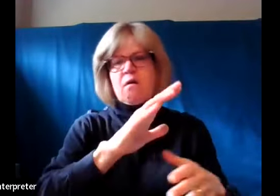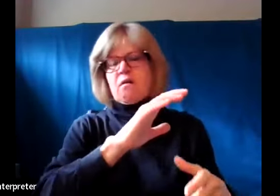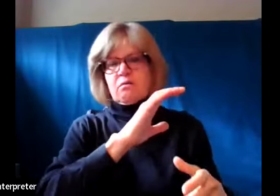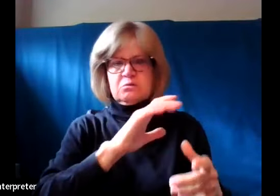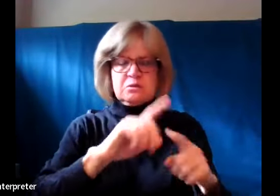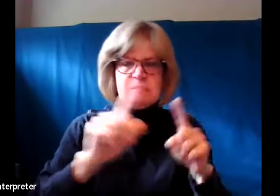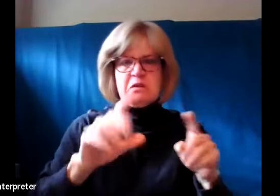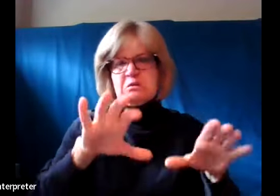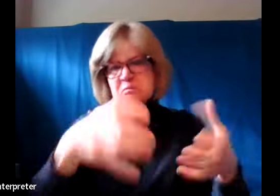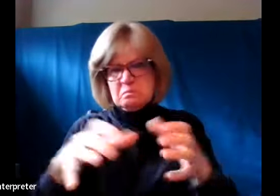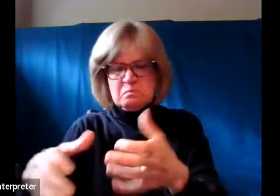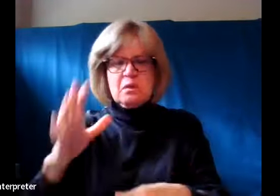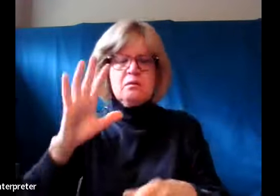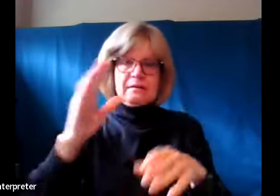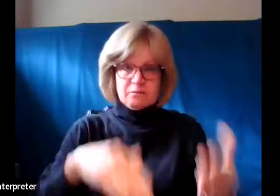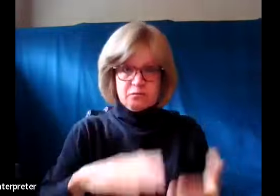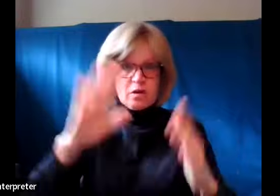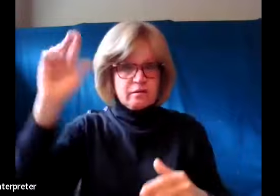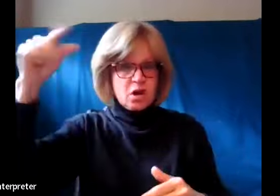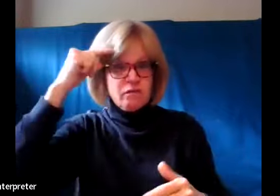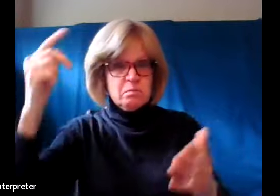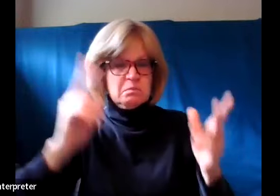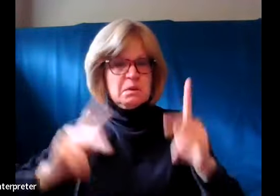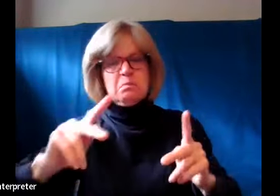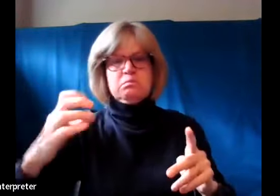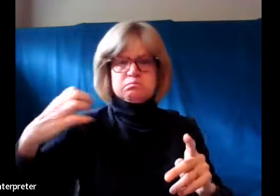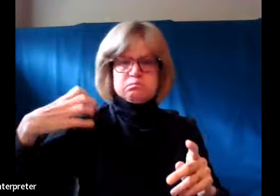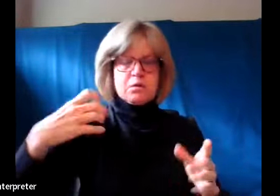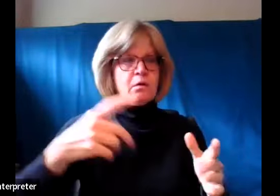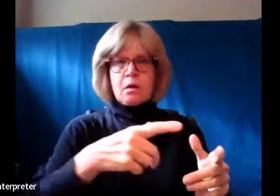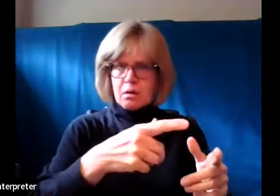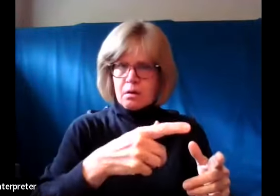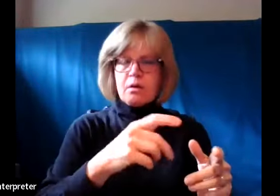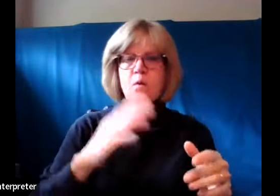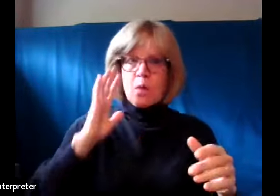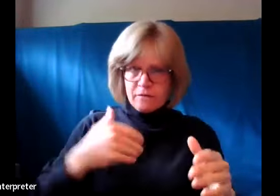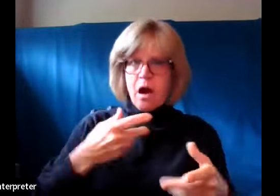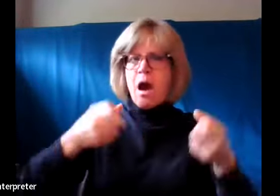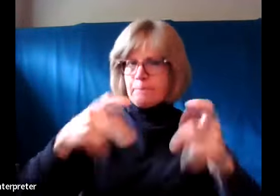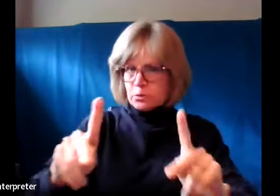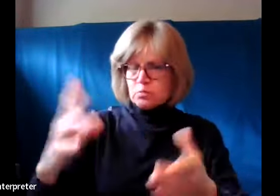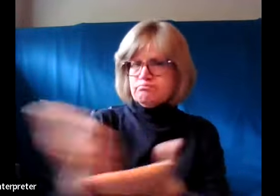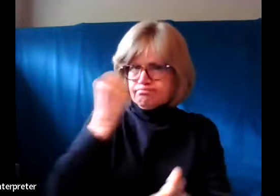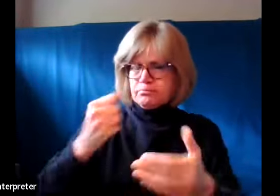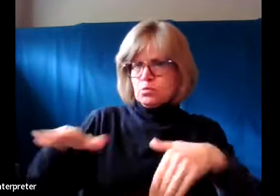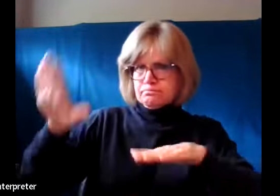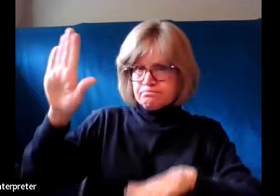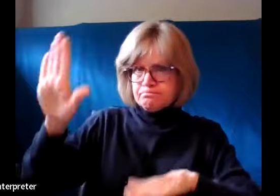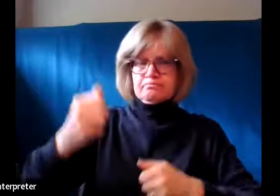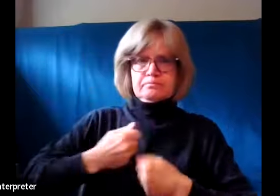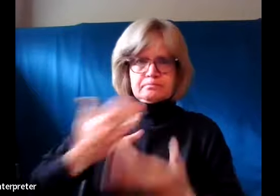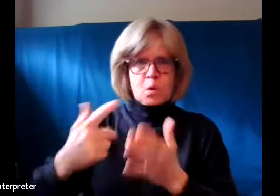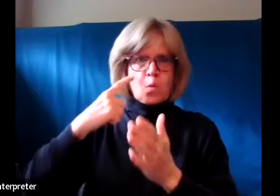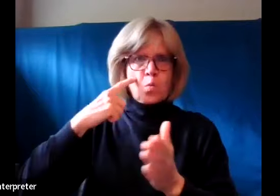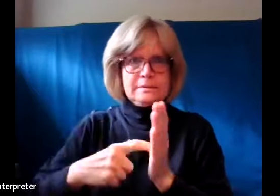an opportunity to testify. So make up your minds not to prepare your defense in advance, for I will give you words and a